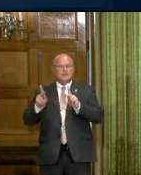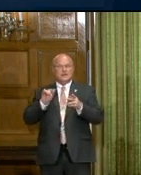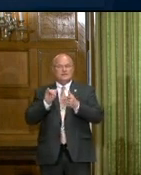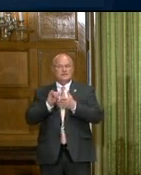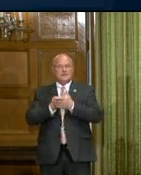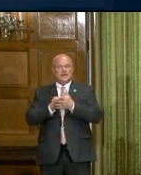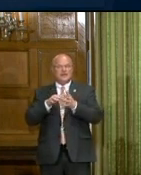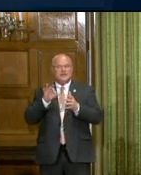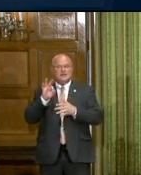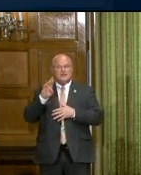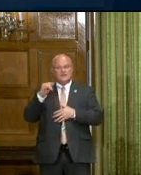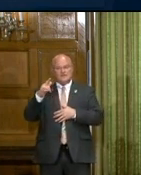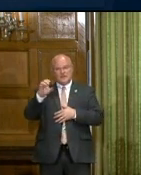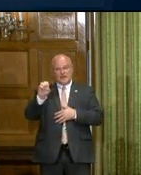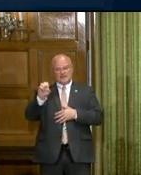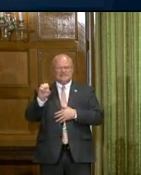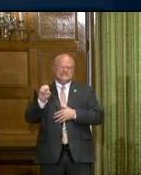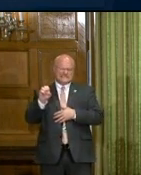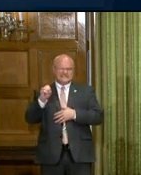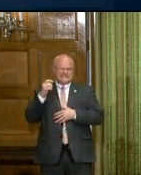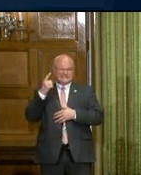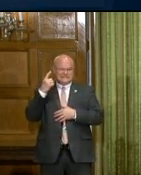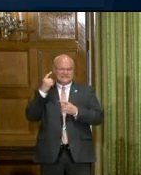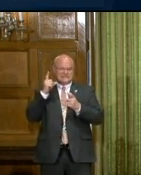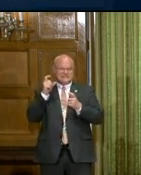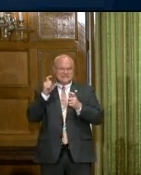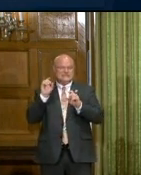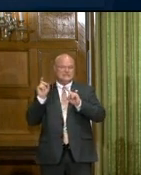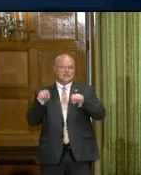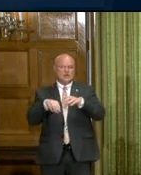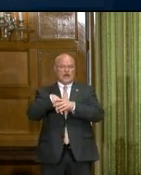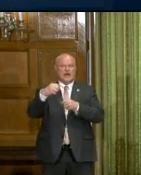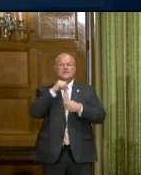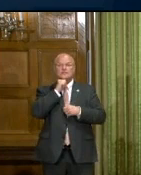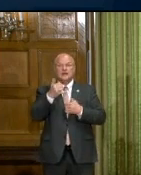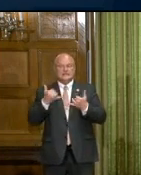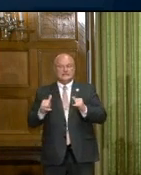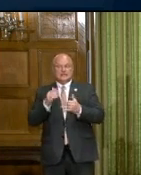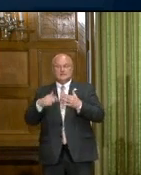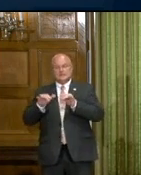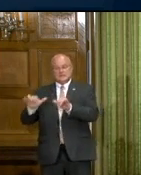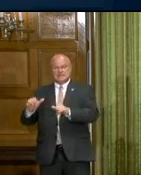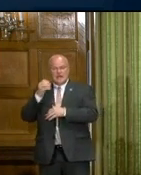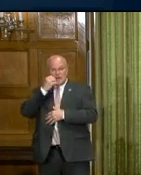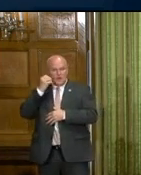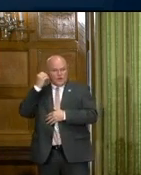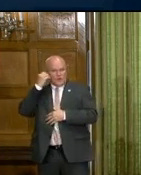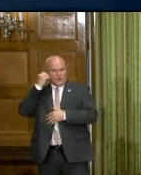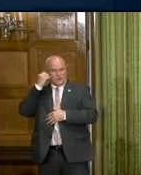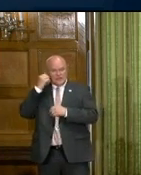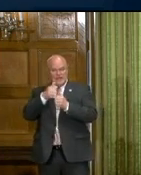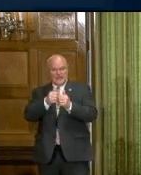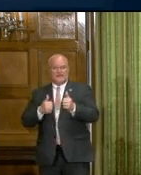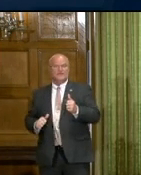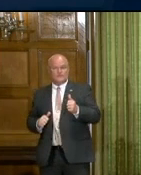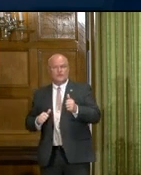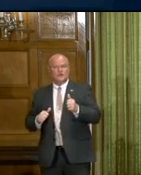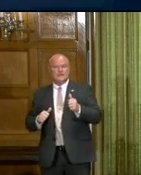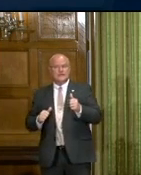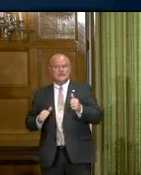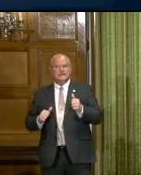need to think about whether they should be out. They still maybe should be avoiding